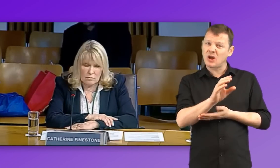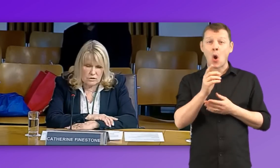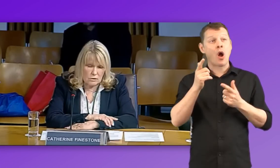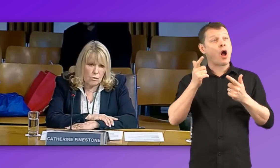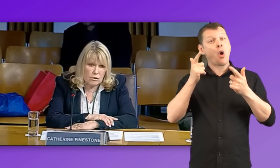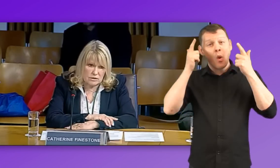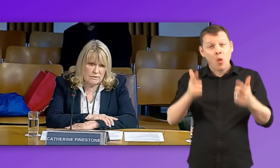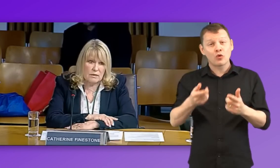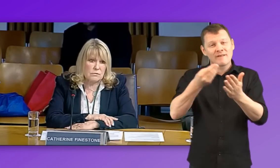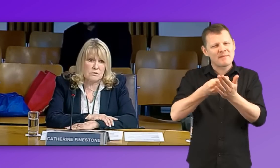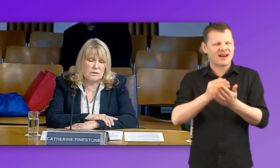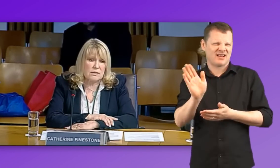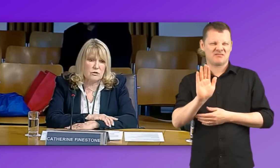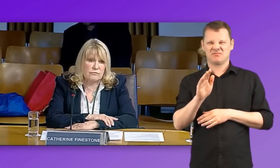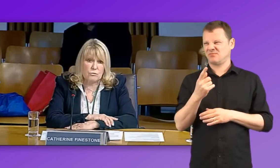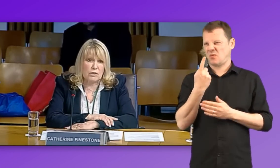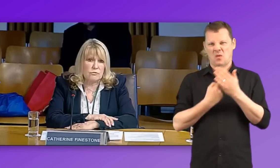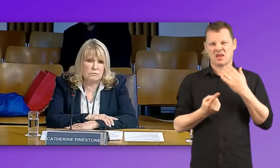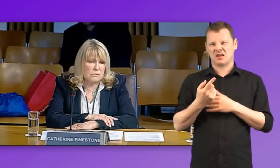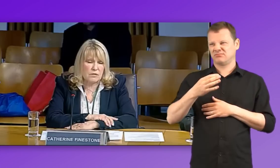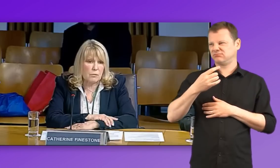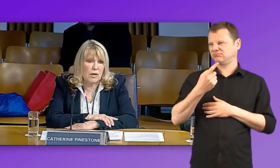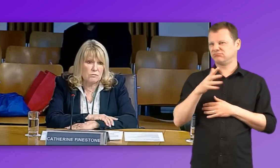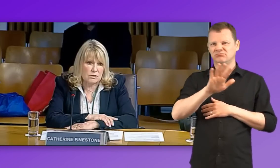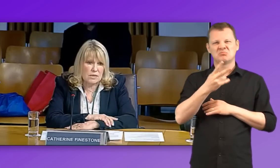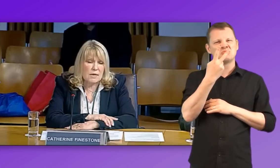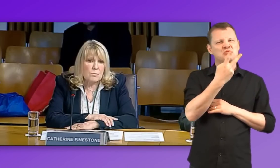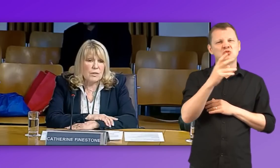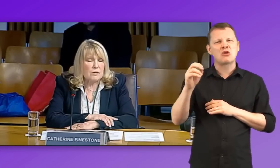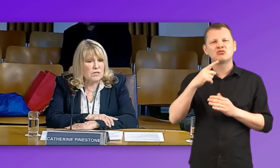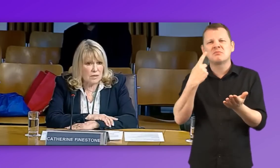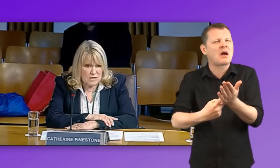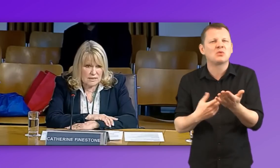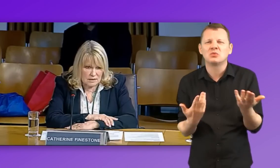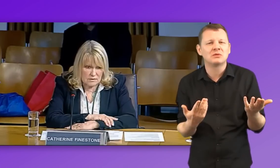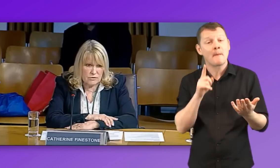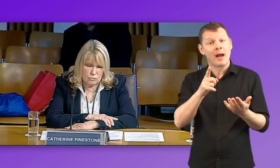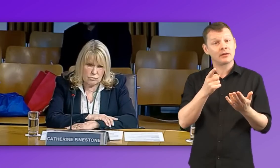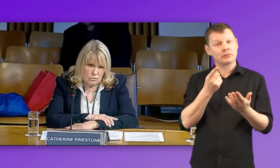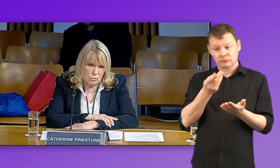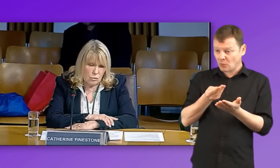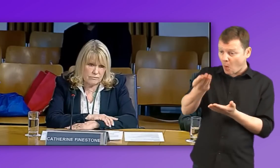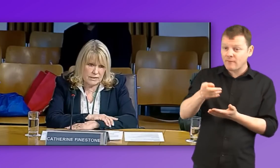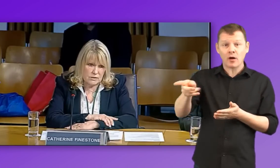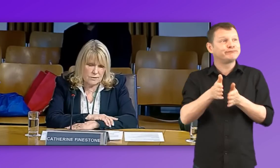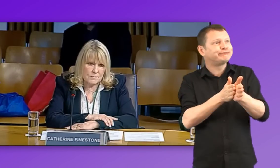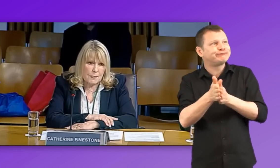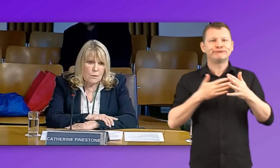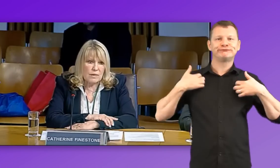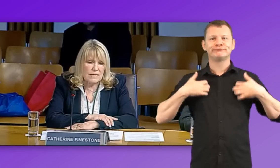a lot, I think it was in the region of 200 and something pounds, but it was some incentive to do the qualification, whereas